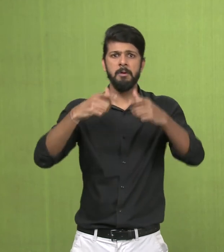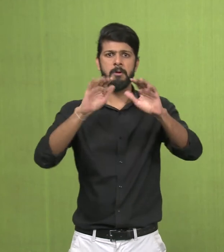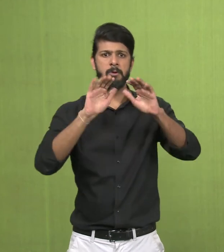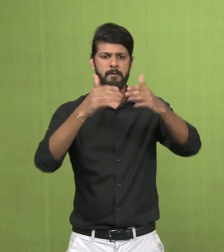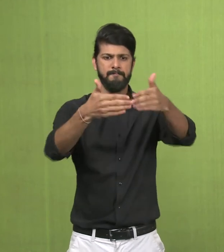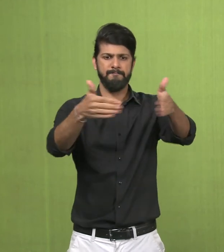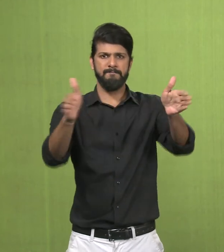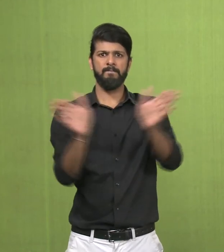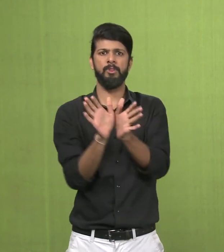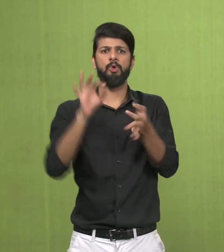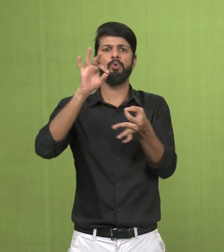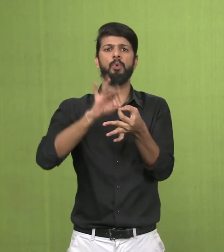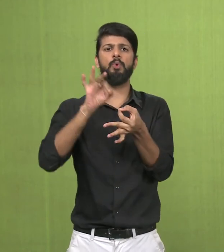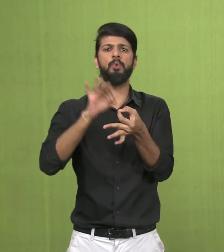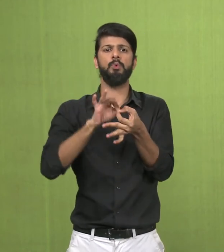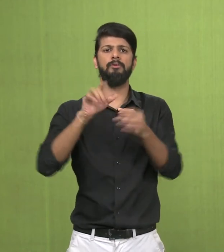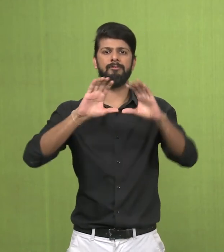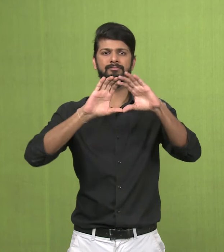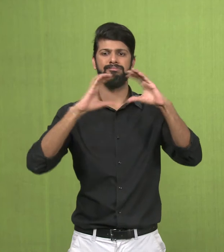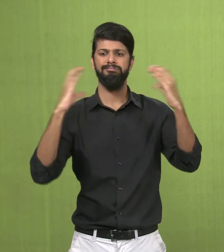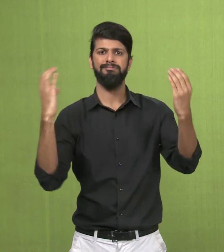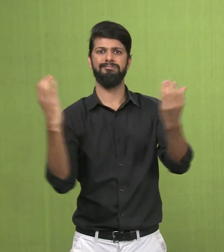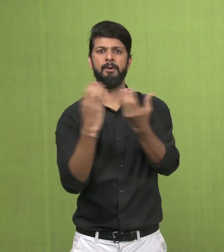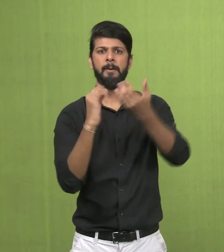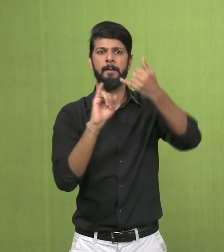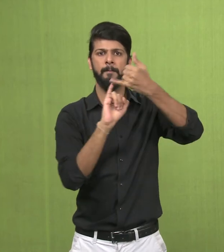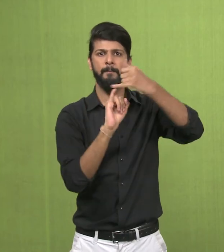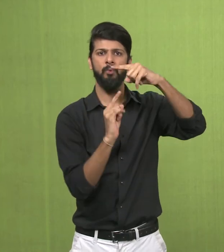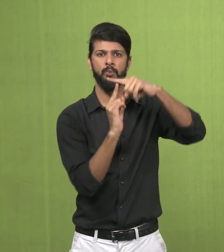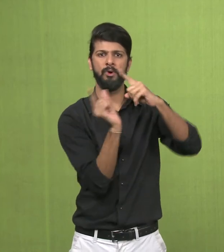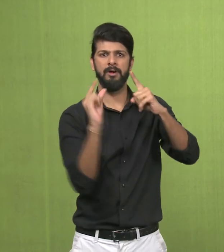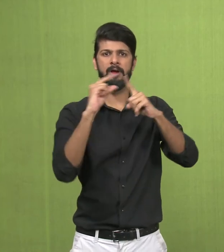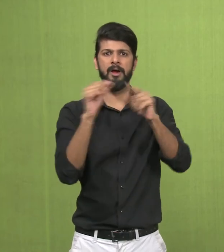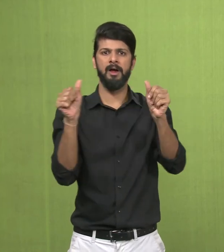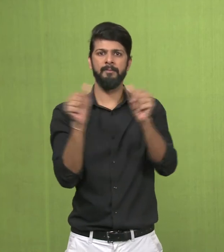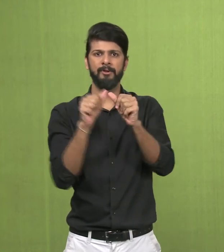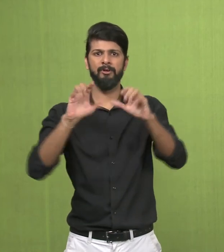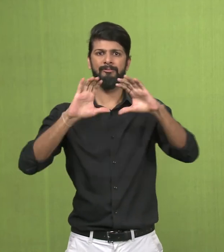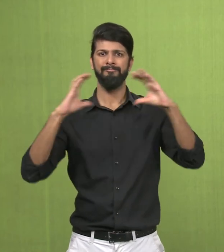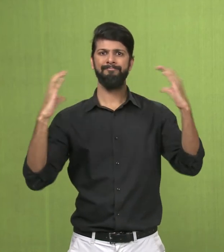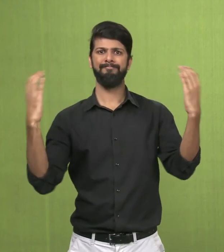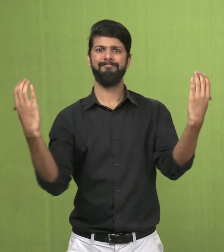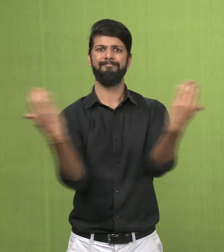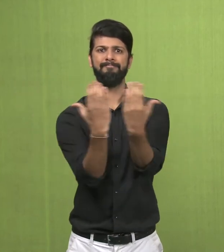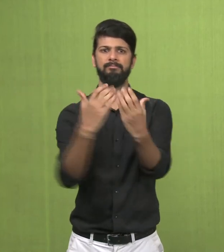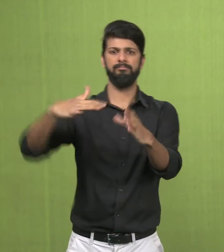This place has a huge Buddhist stupa and within the stupa,